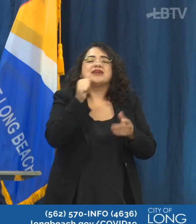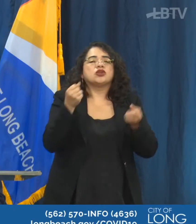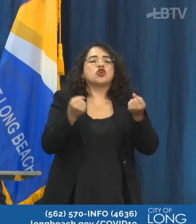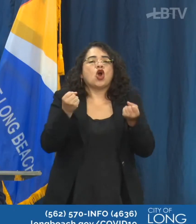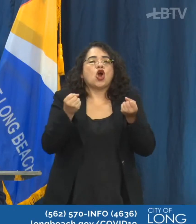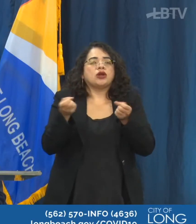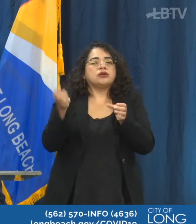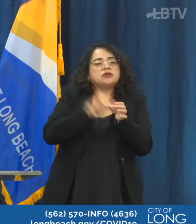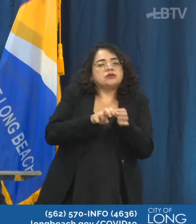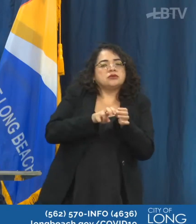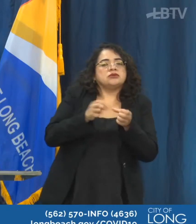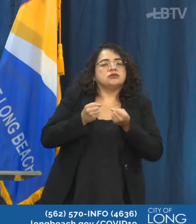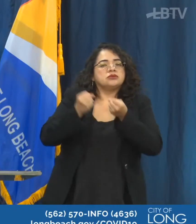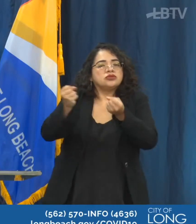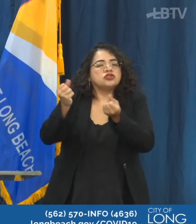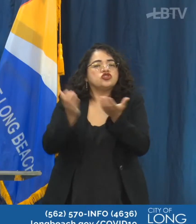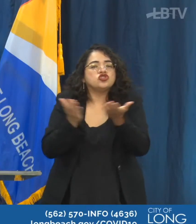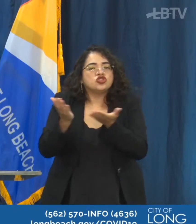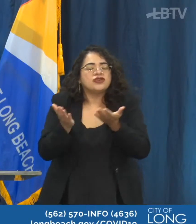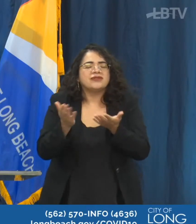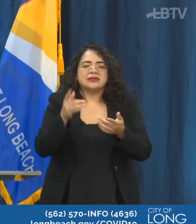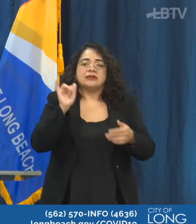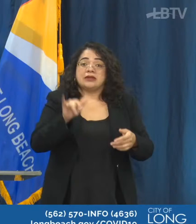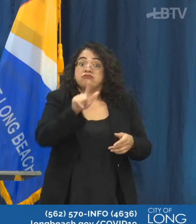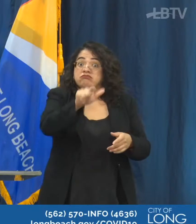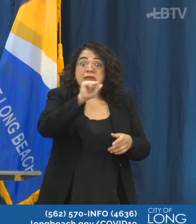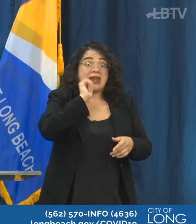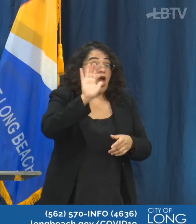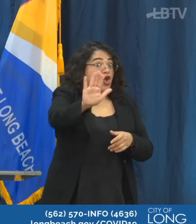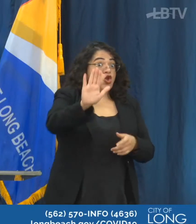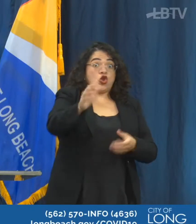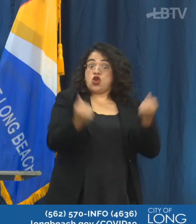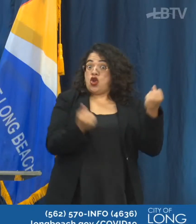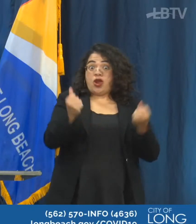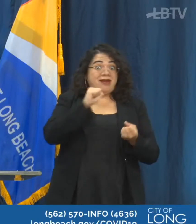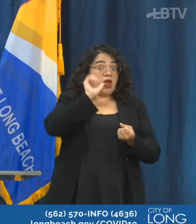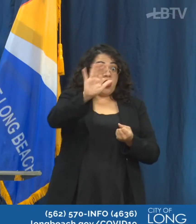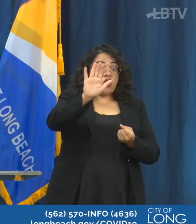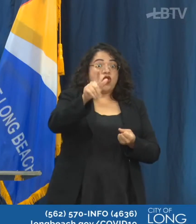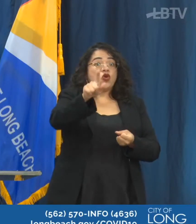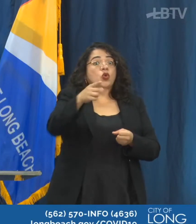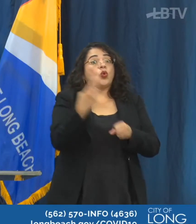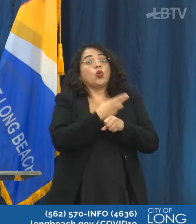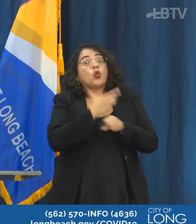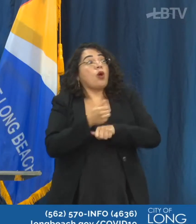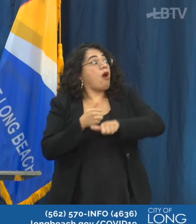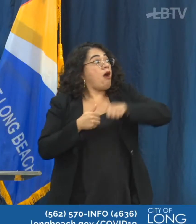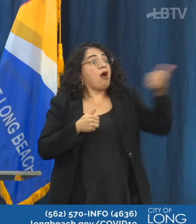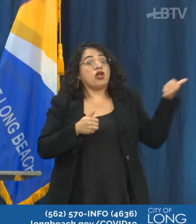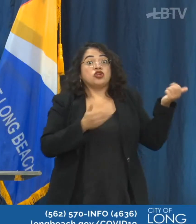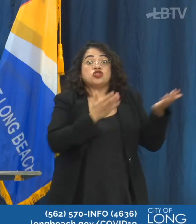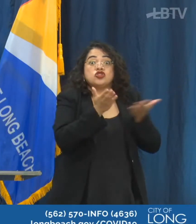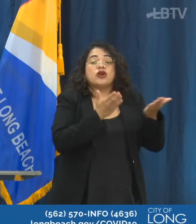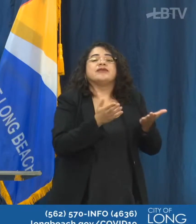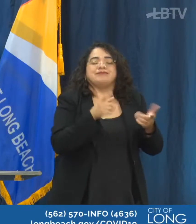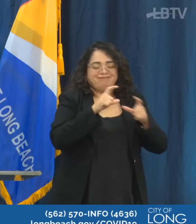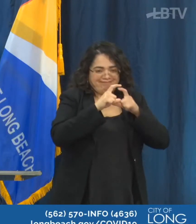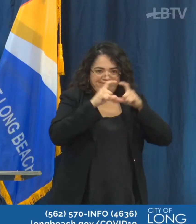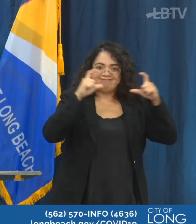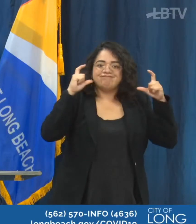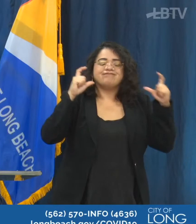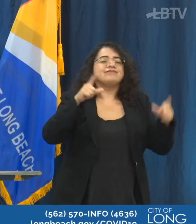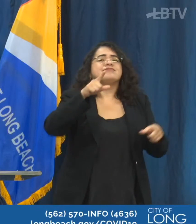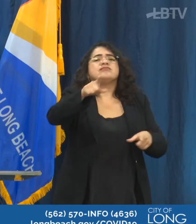any time you're in transportation and that's not your own car, you should have a face covering on. When you are driving or operating any public